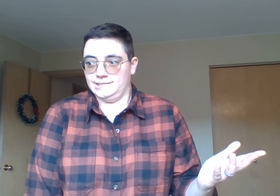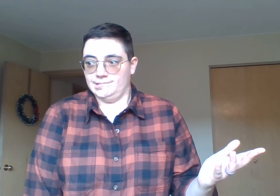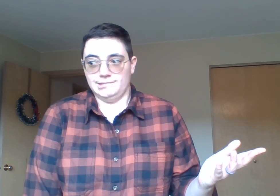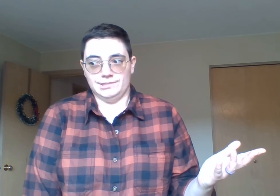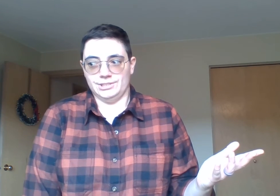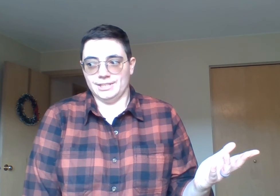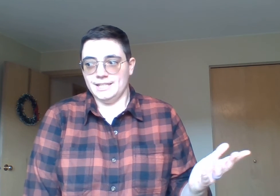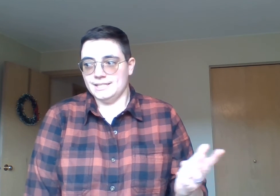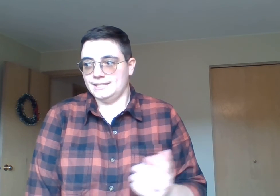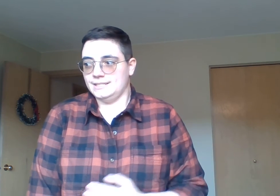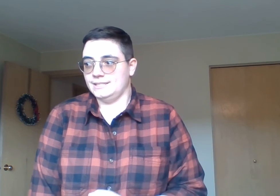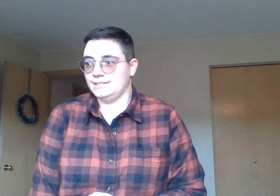That's all I got.